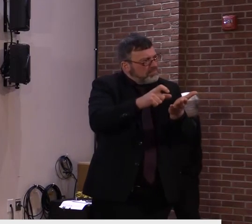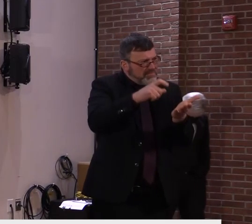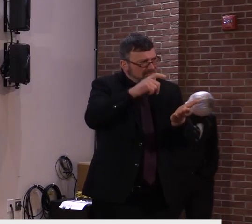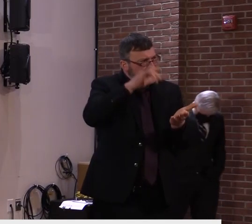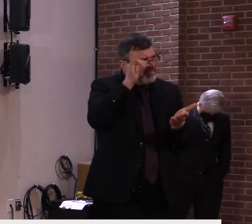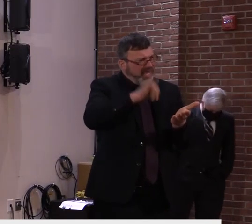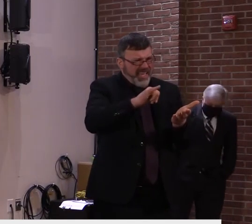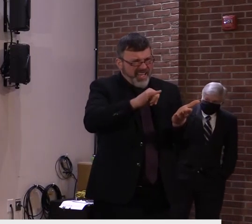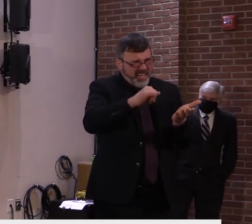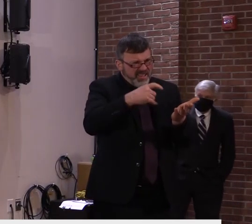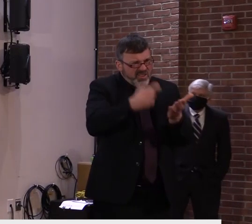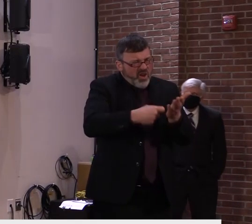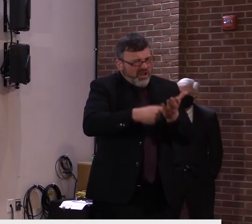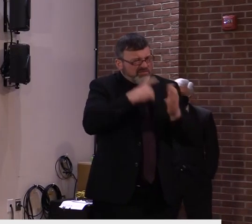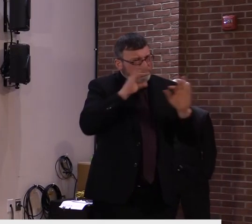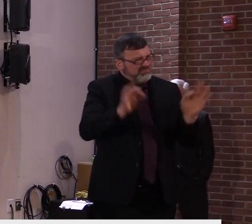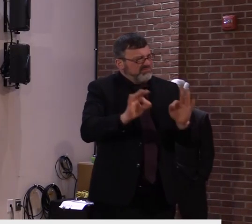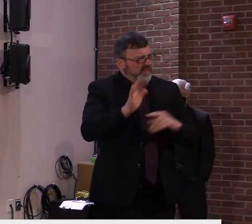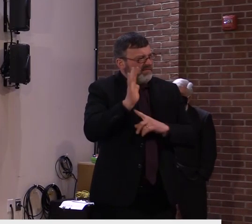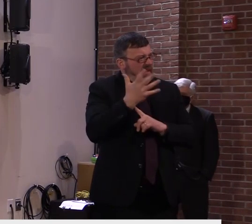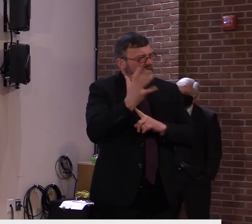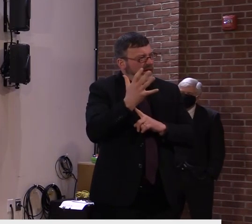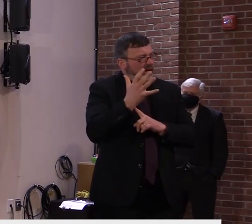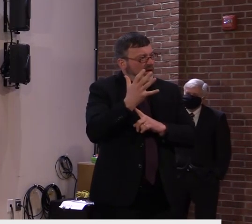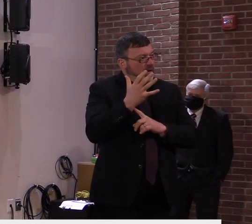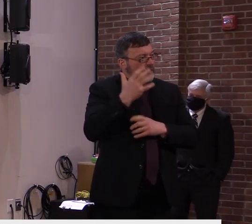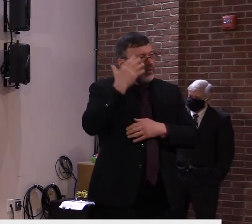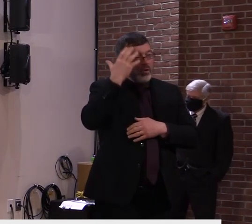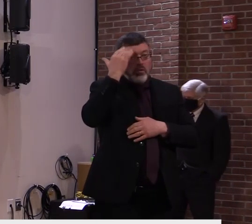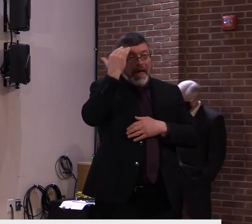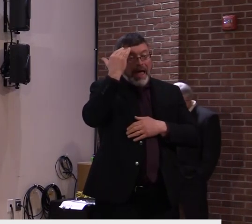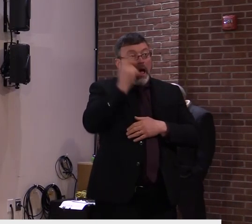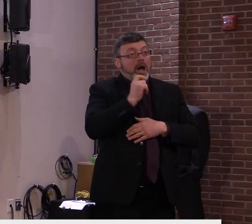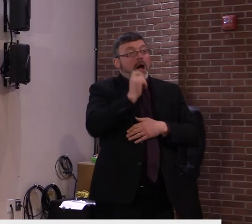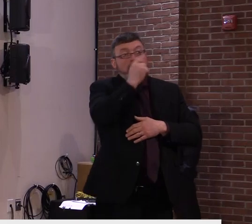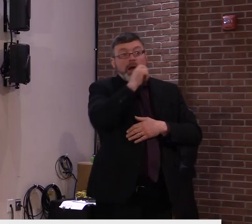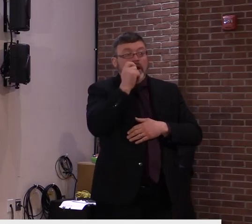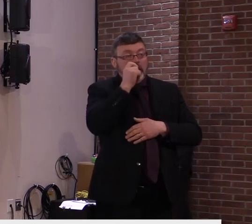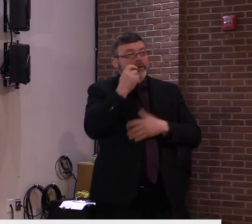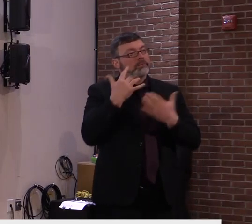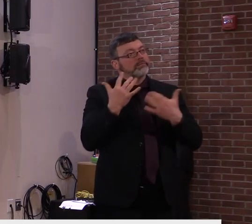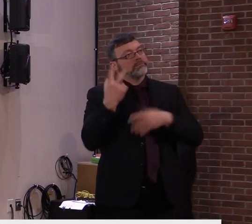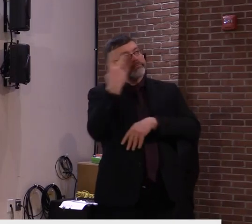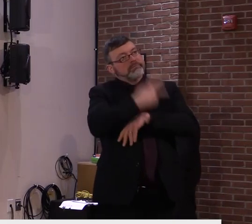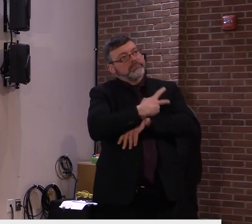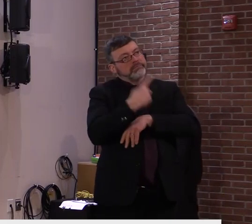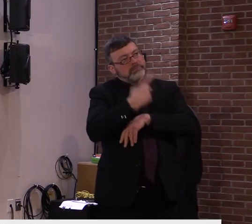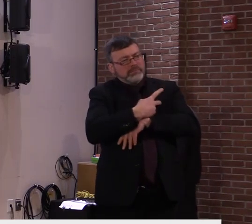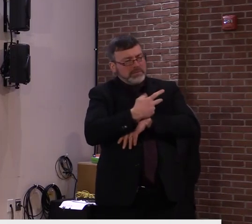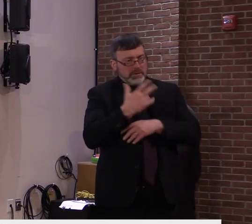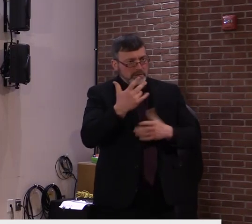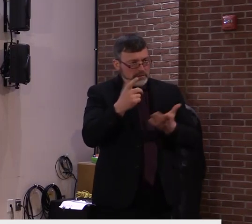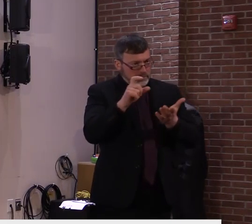five minutes to maybe help end the lockdowns and open up businesses.